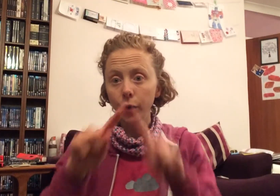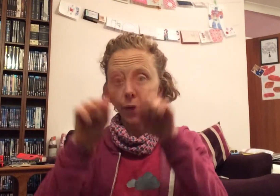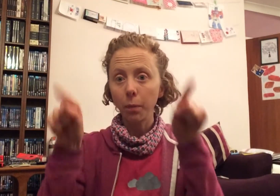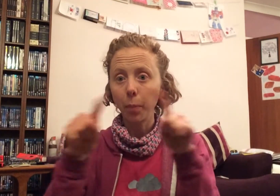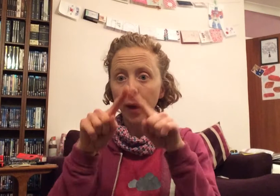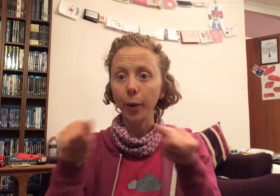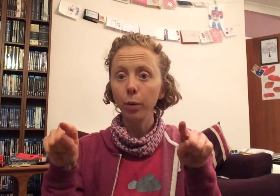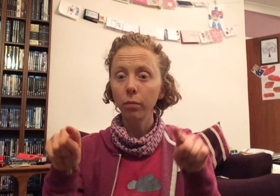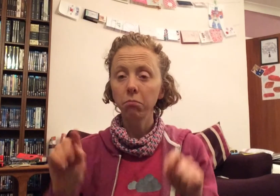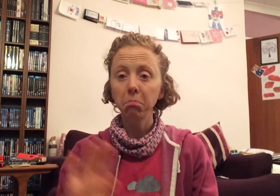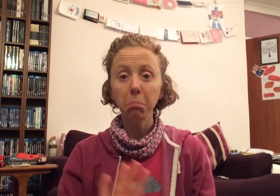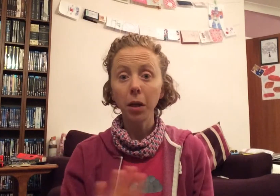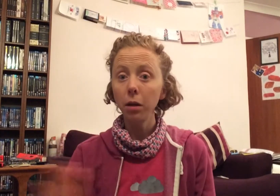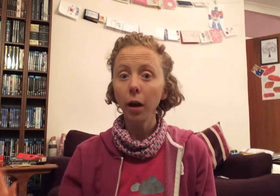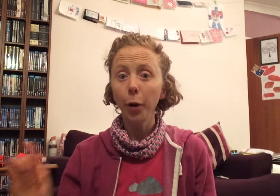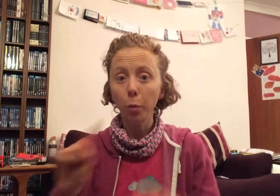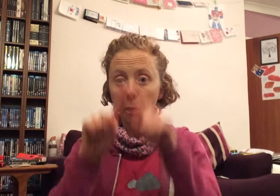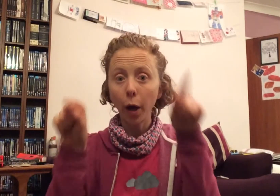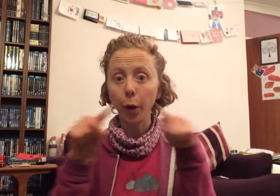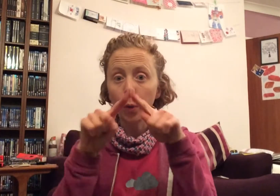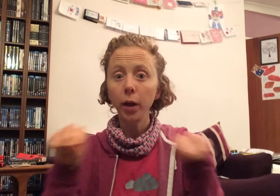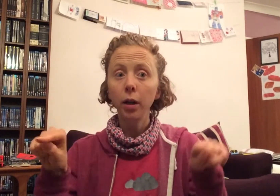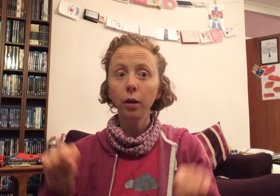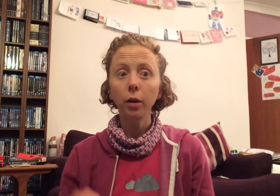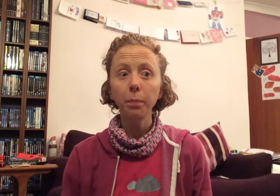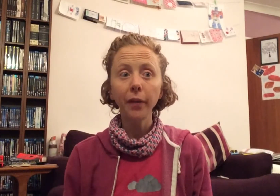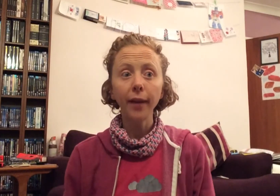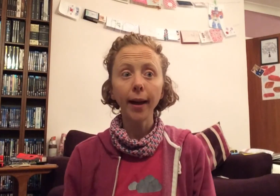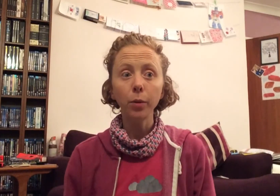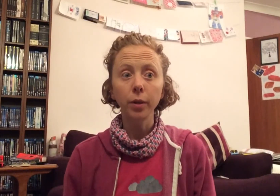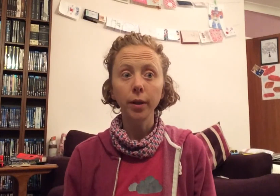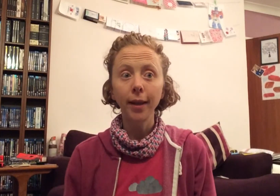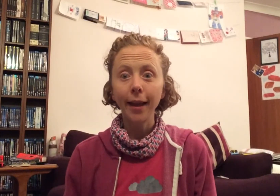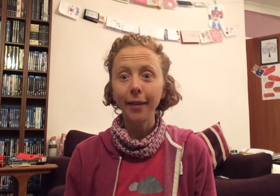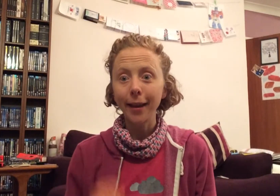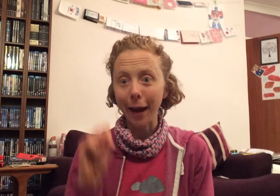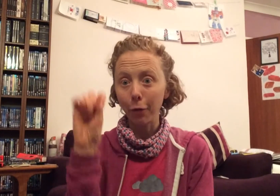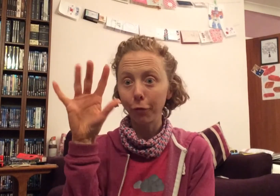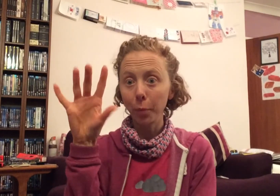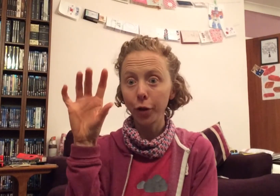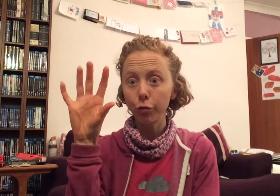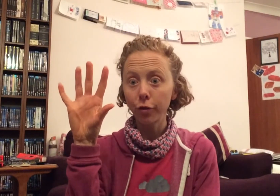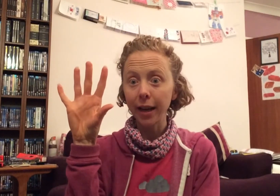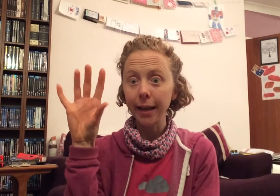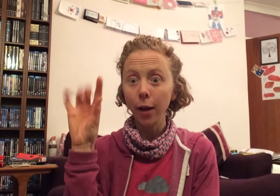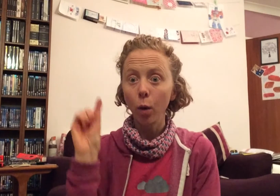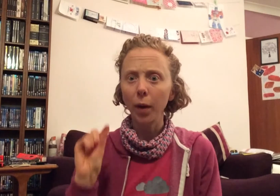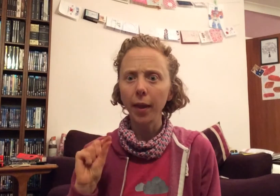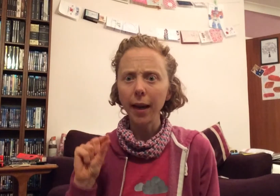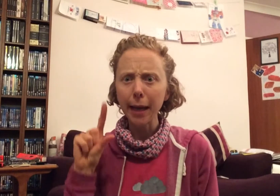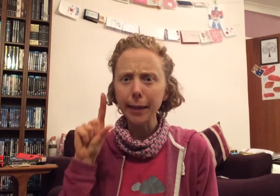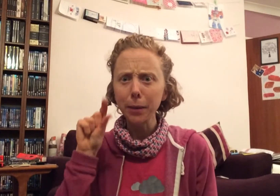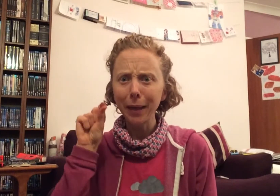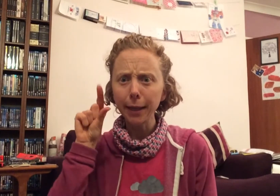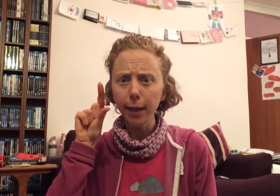for the bow, but no bow could be found. Then out from a tree, with an ear-splitting